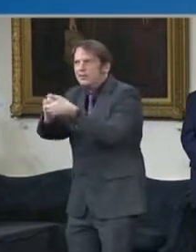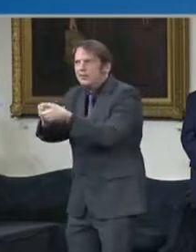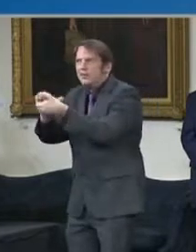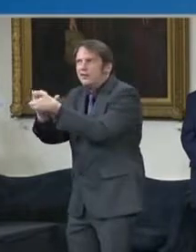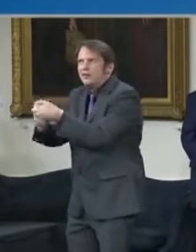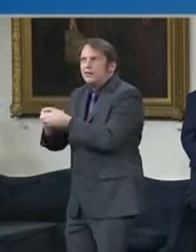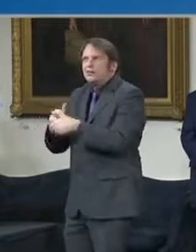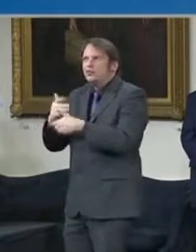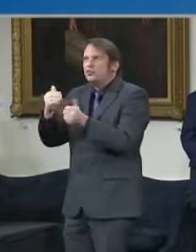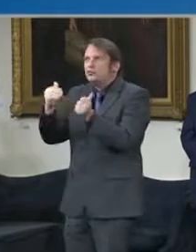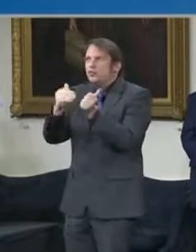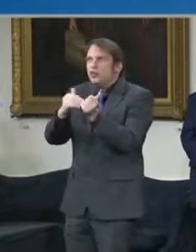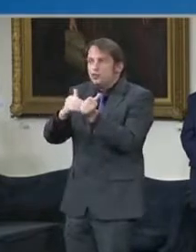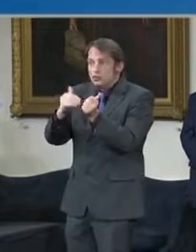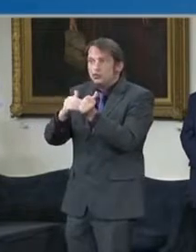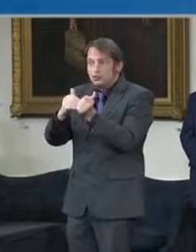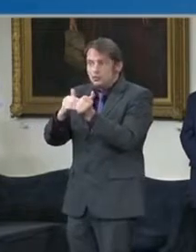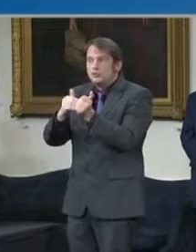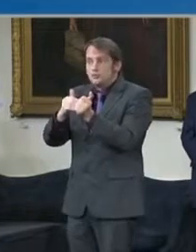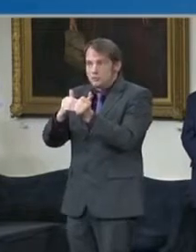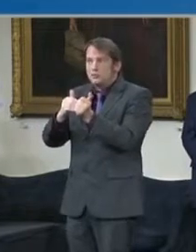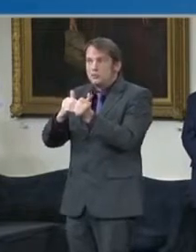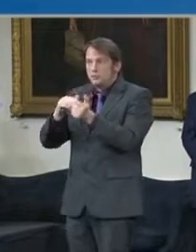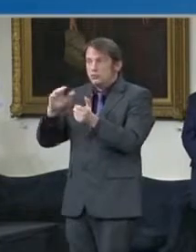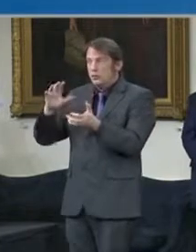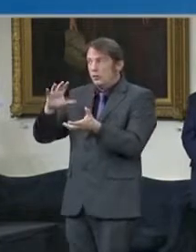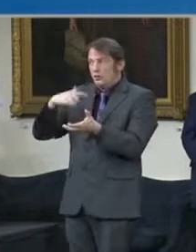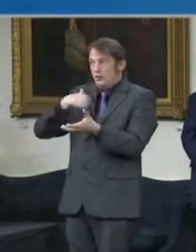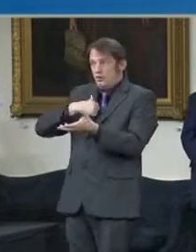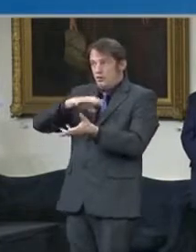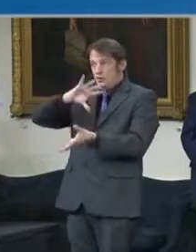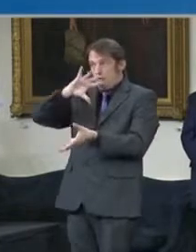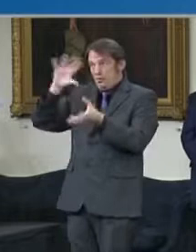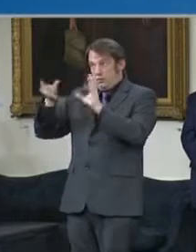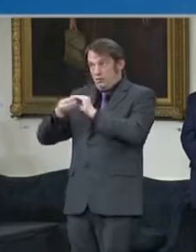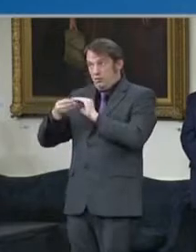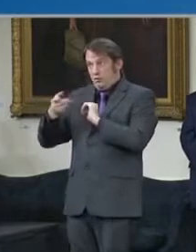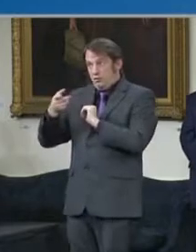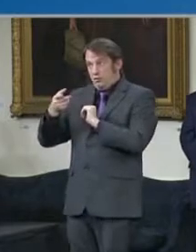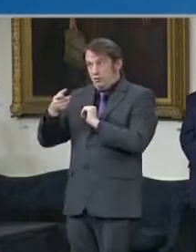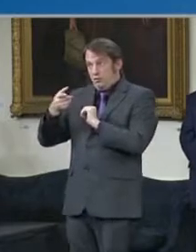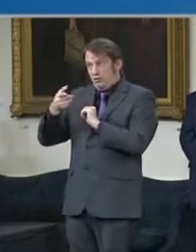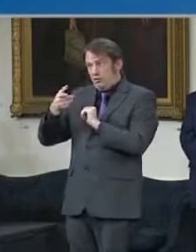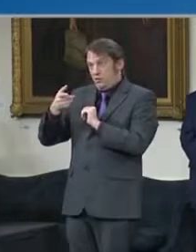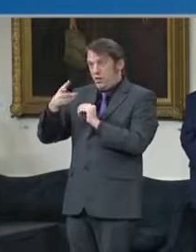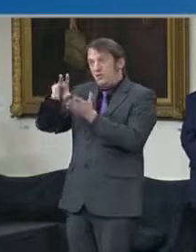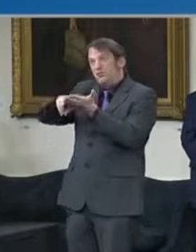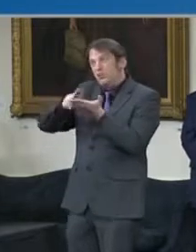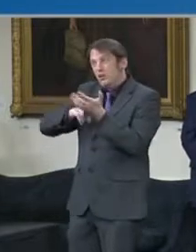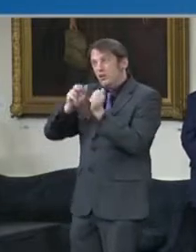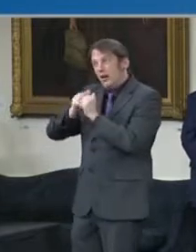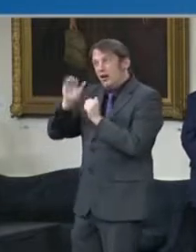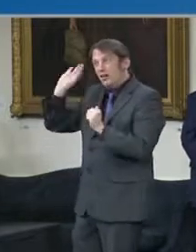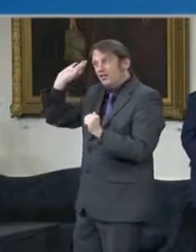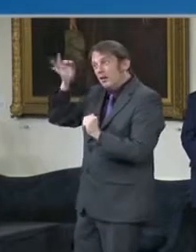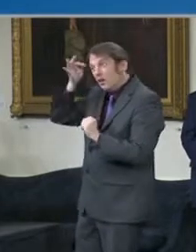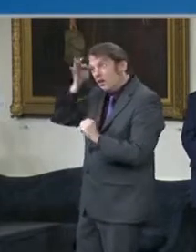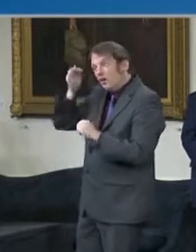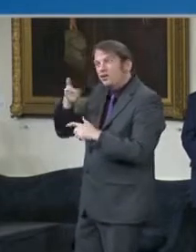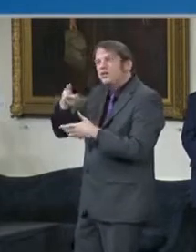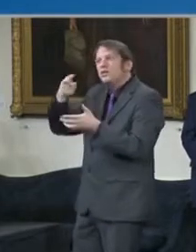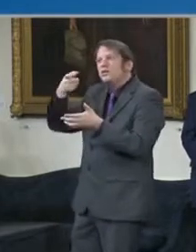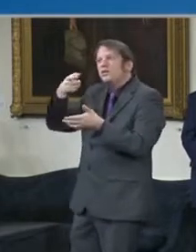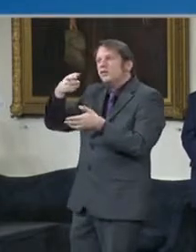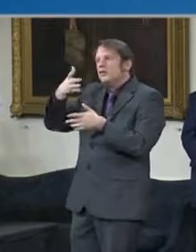all payer total cost of care contract that we have with the federal government. The total cost of care contract focuses our health